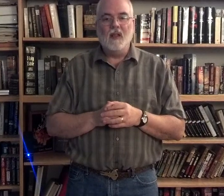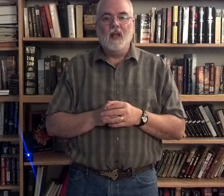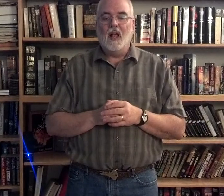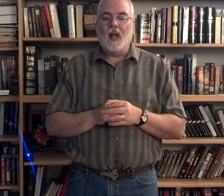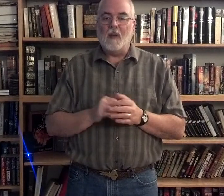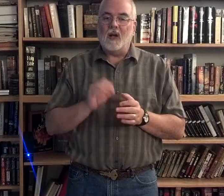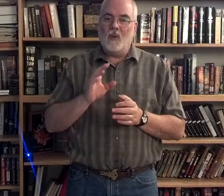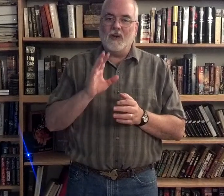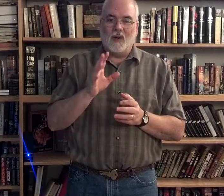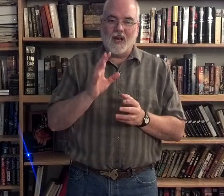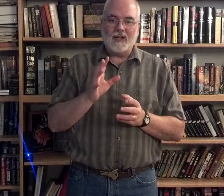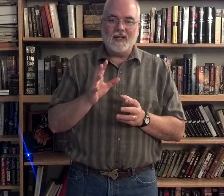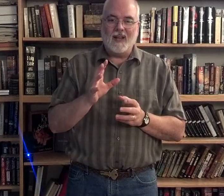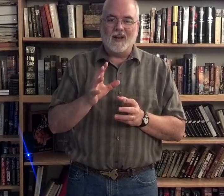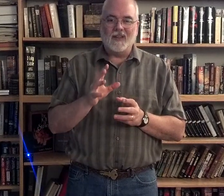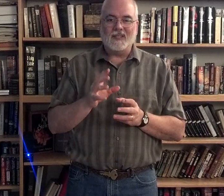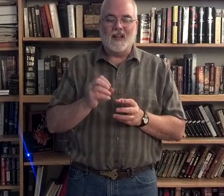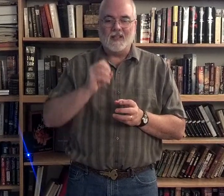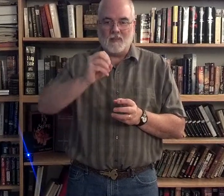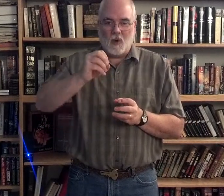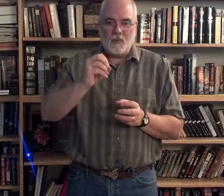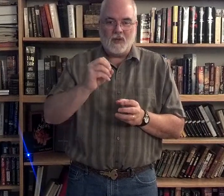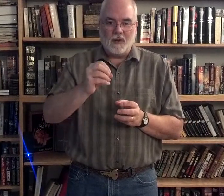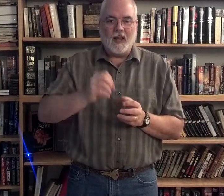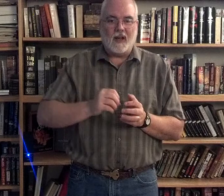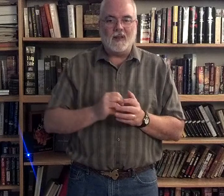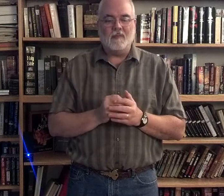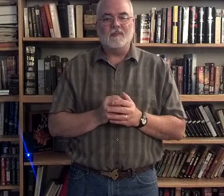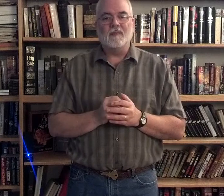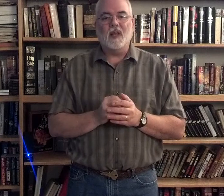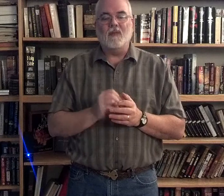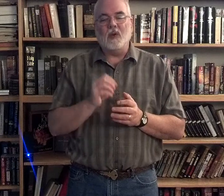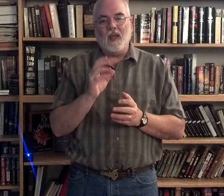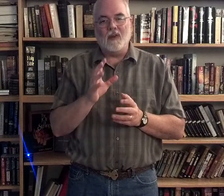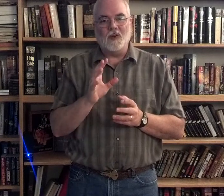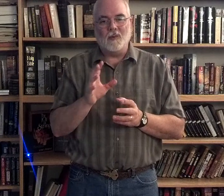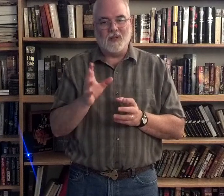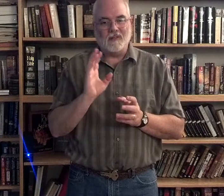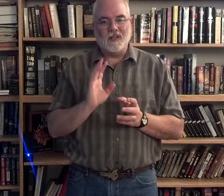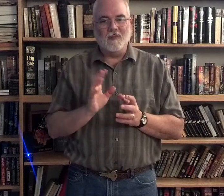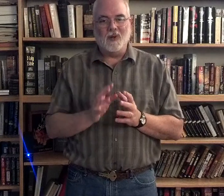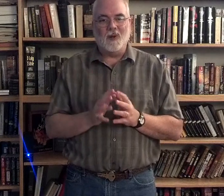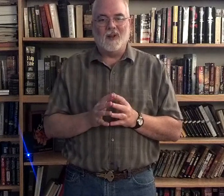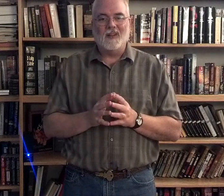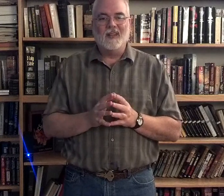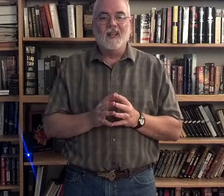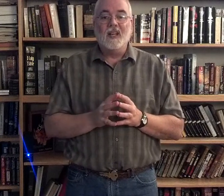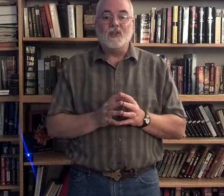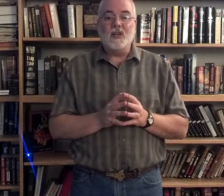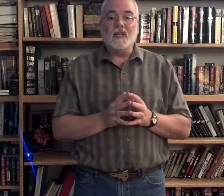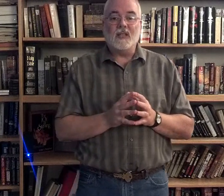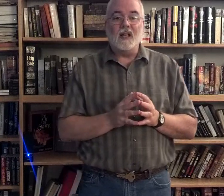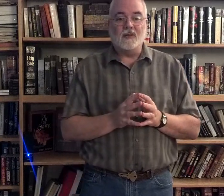I'm not going into a lot of detail on these signs. I'm hoping that you're getting them. If you have any trouble, give me a call. Jesus answered,